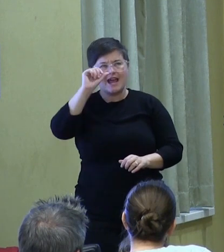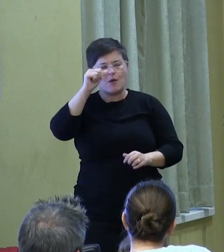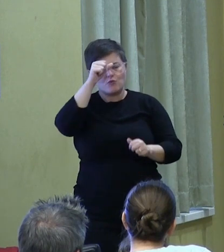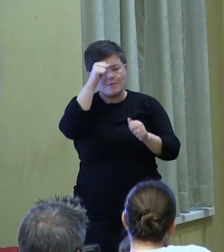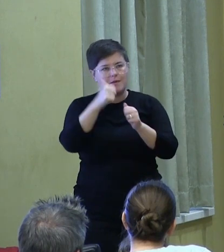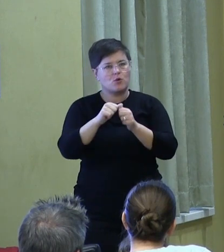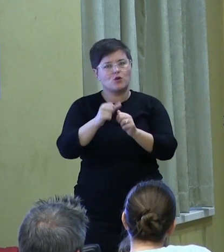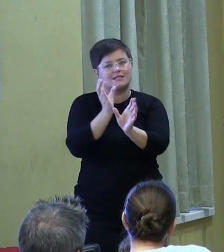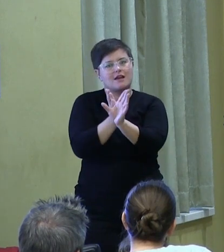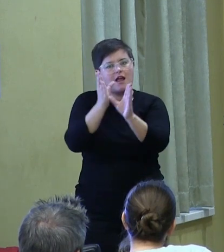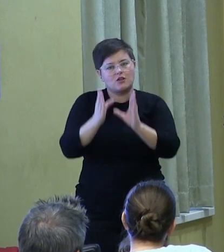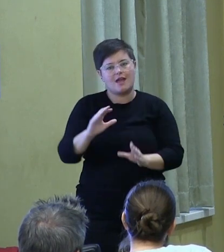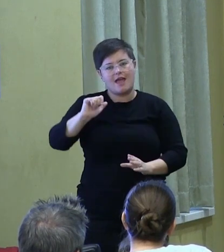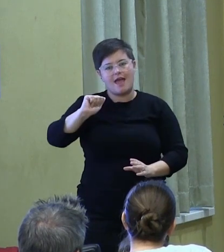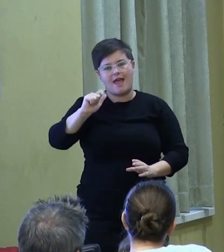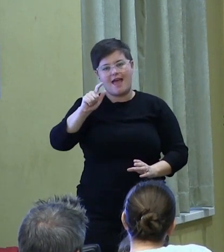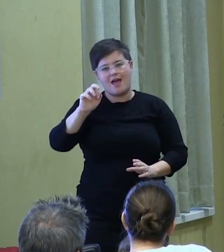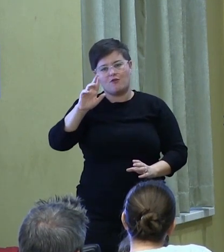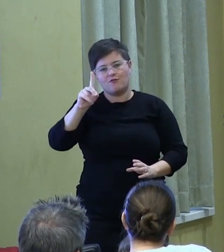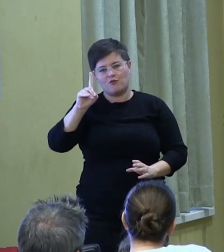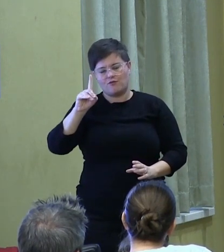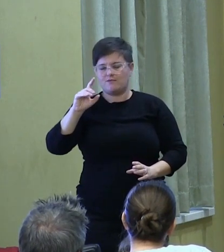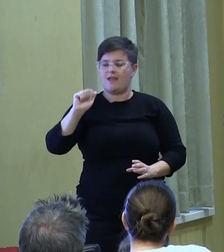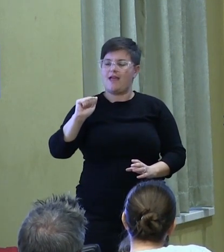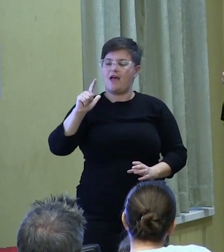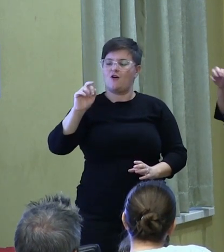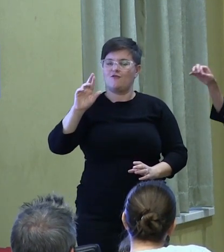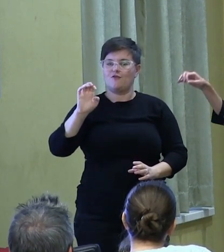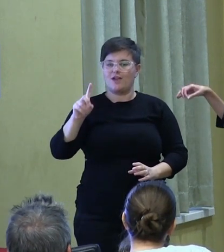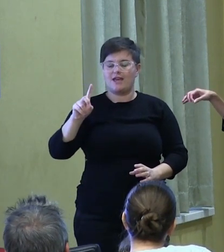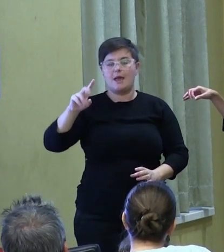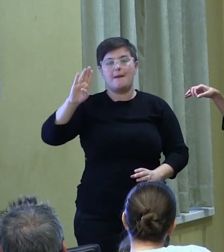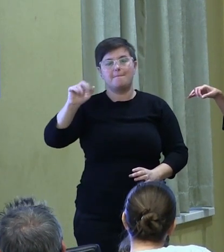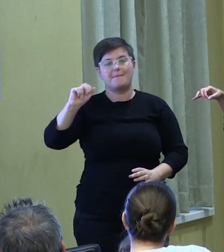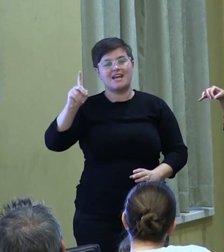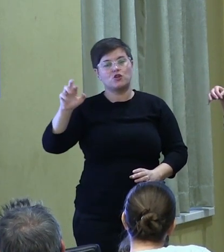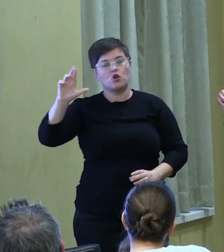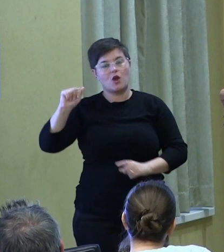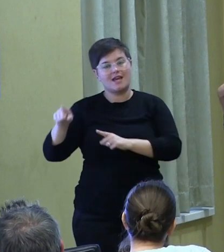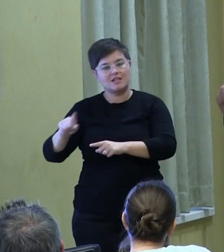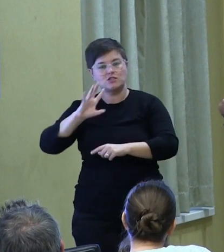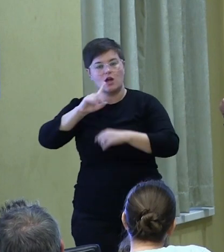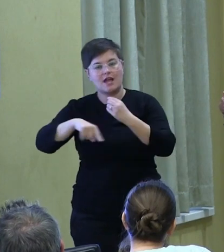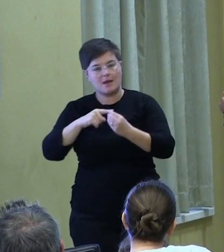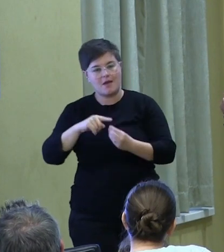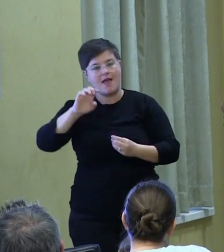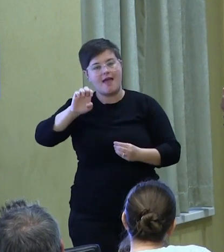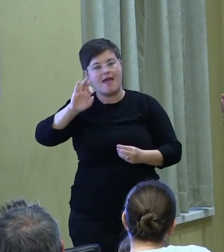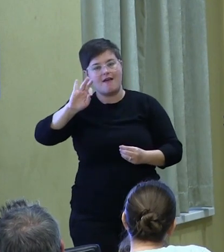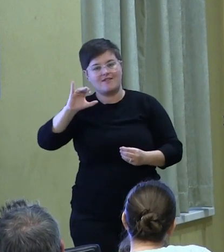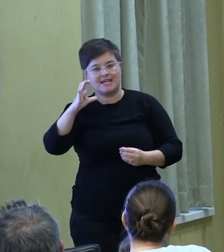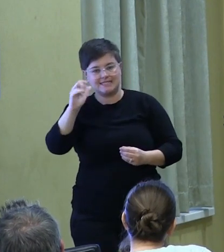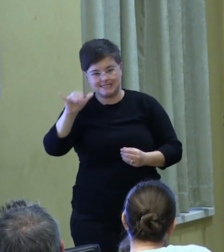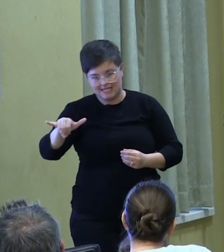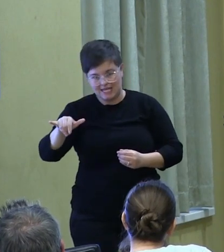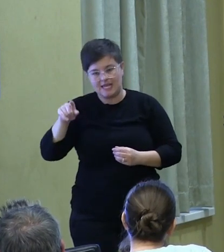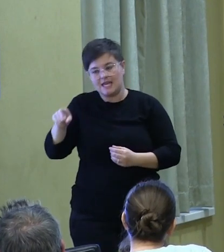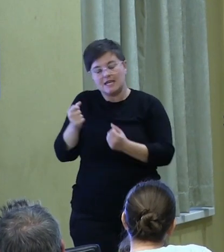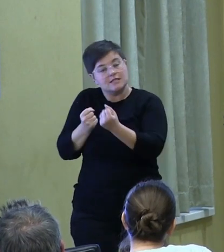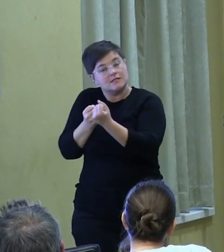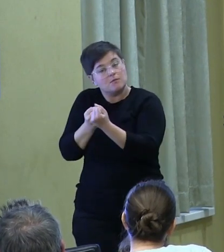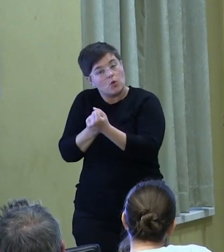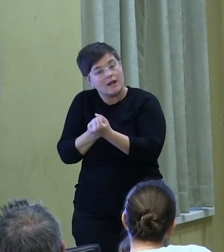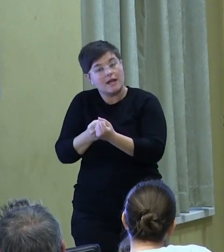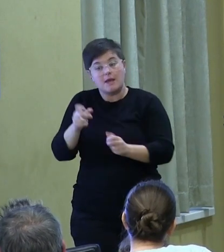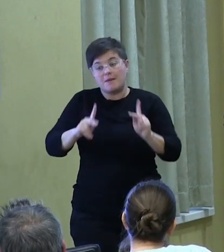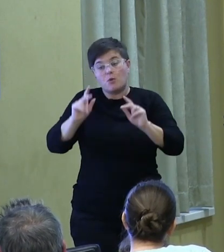Alfred Bandura who writes about self-efficacy. And his studies showed that those who are supported in believing that